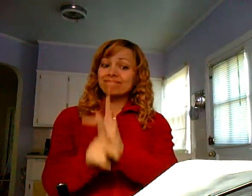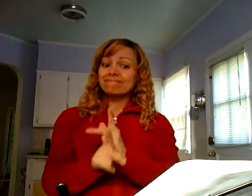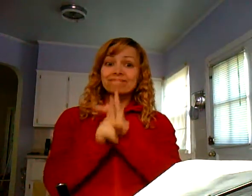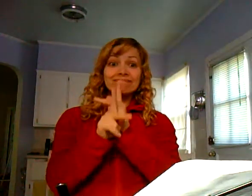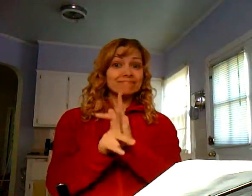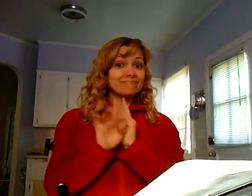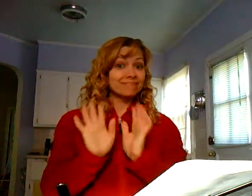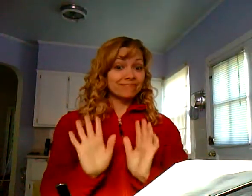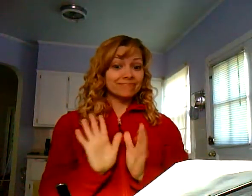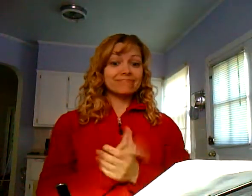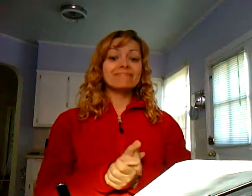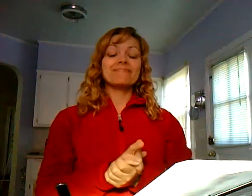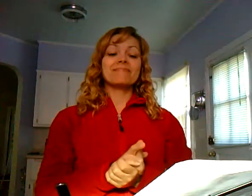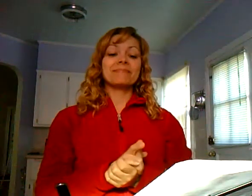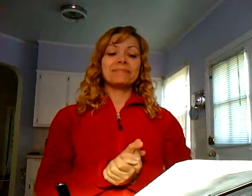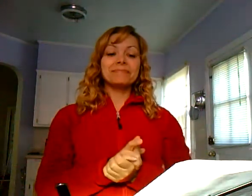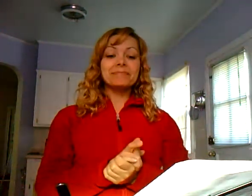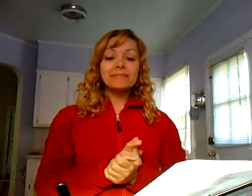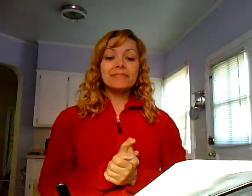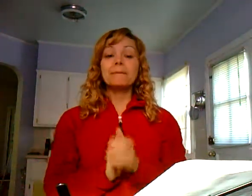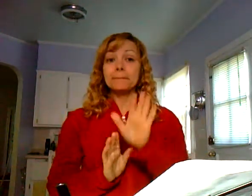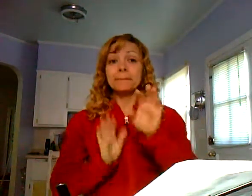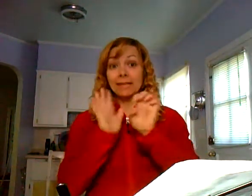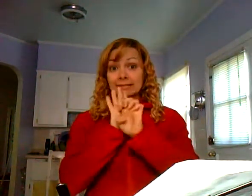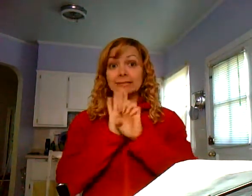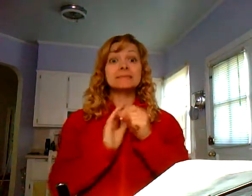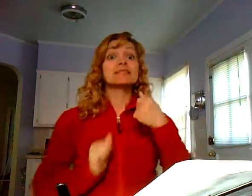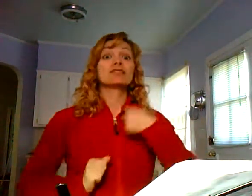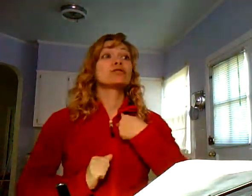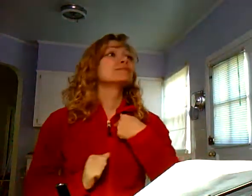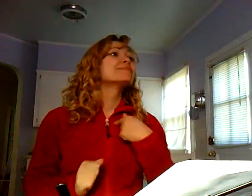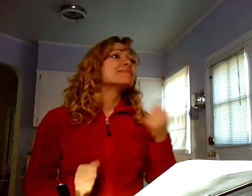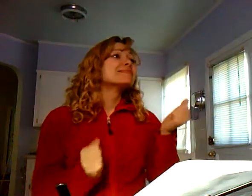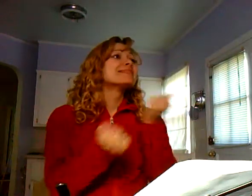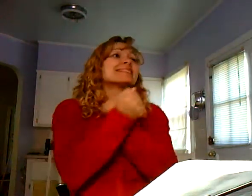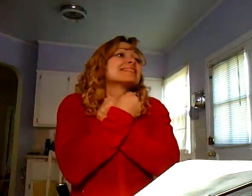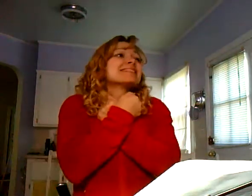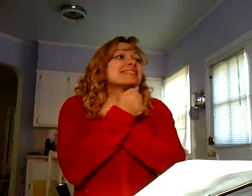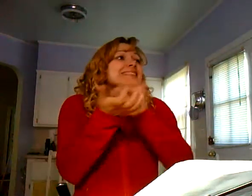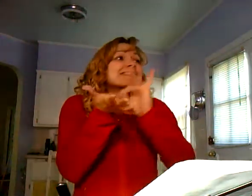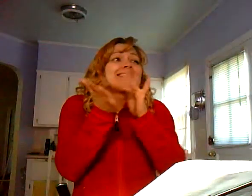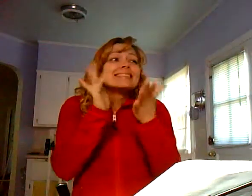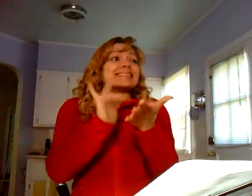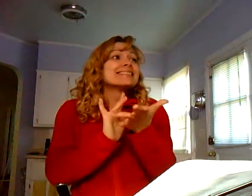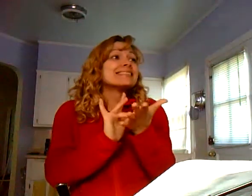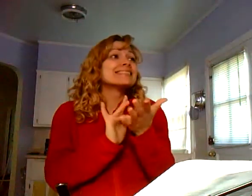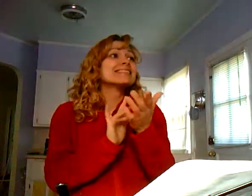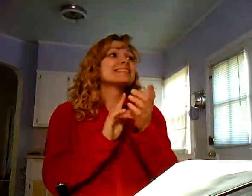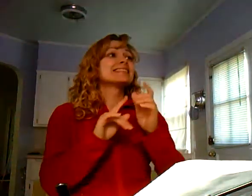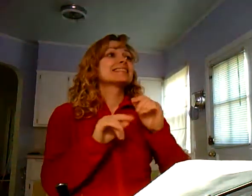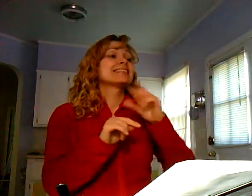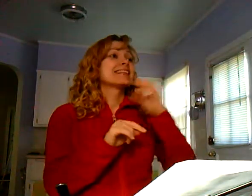interrupt that. But I gotta be careful, though. For example, I love Jesus,